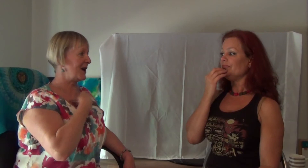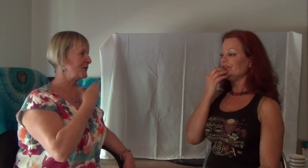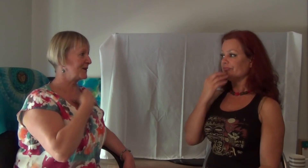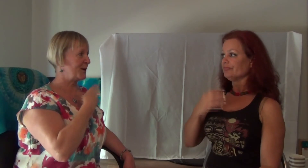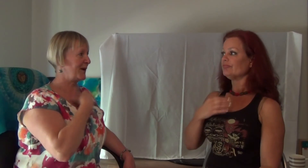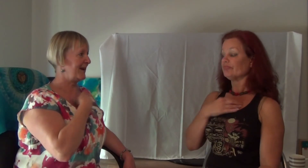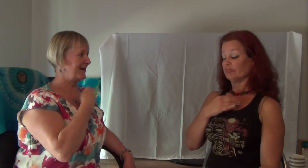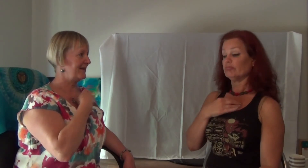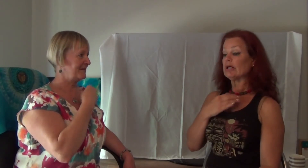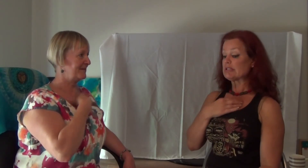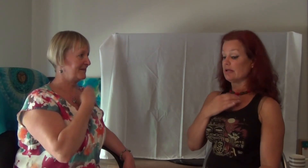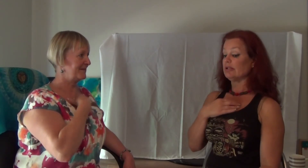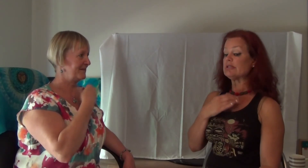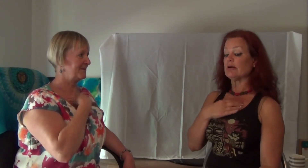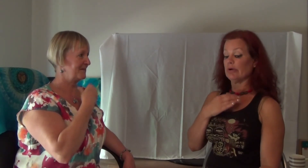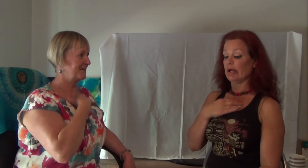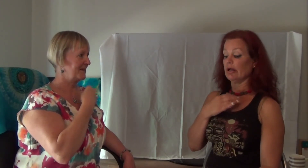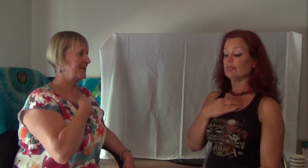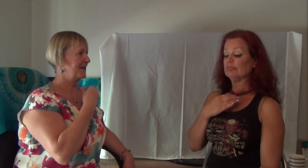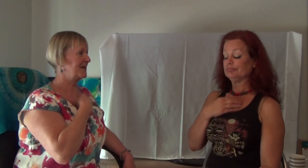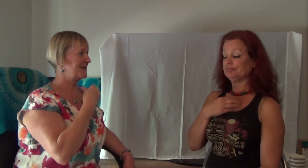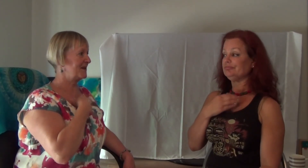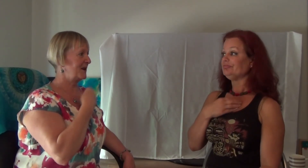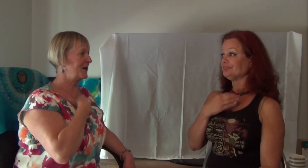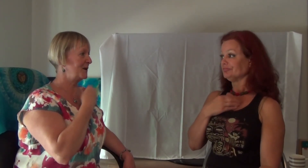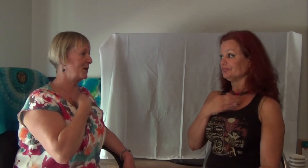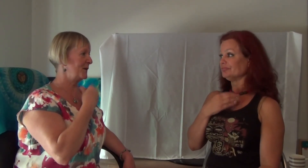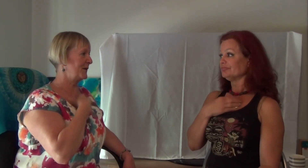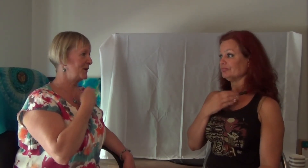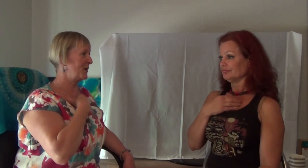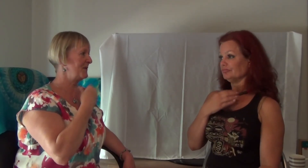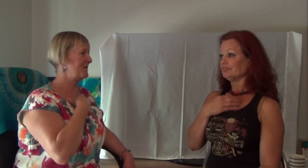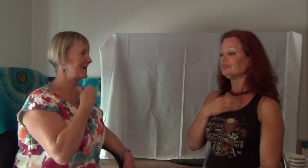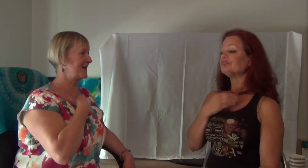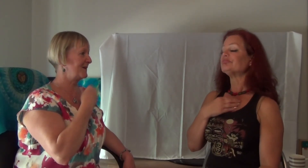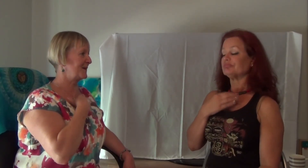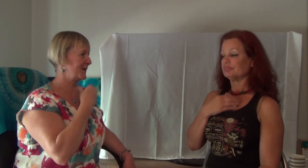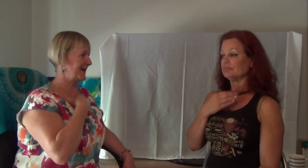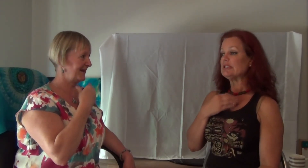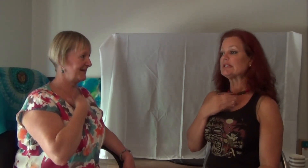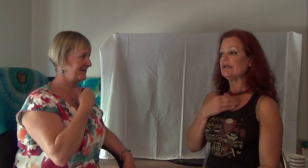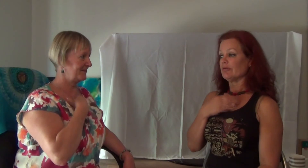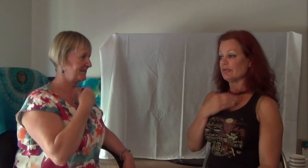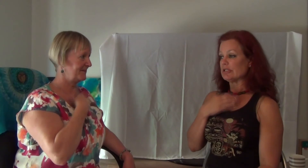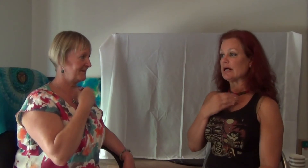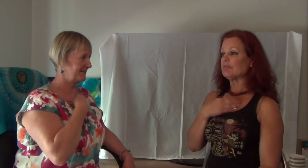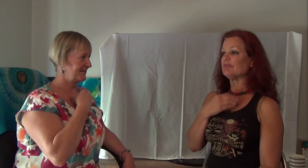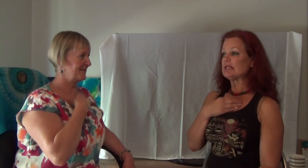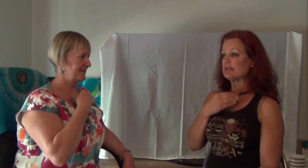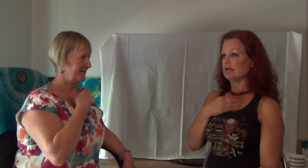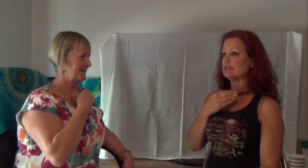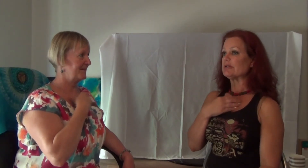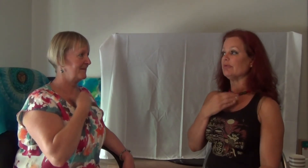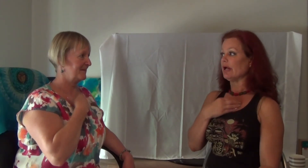skull is okay. My skull is okay. The skin over the top of my skull is okay. The skin over the top of my skull is okay.